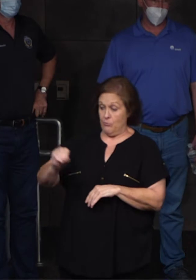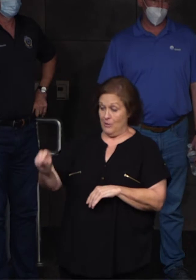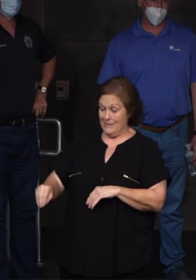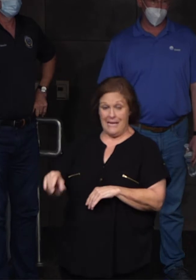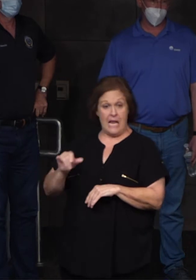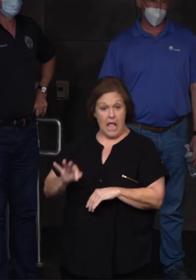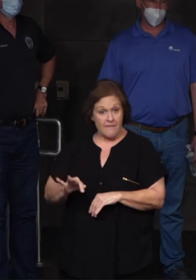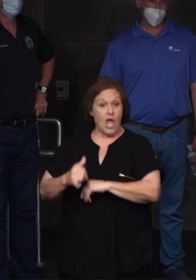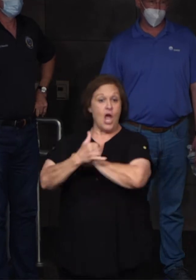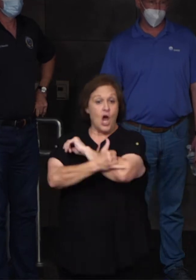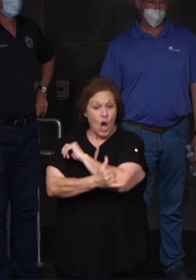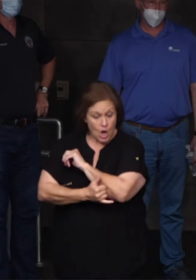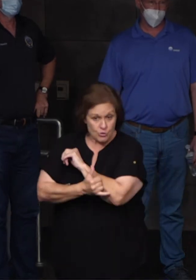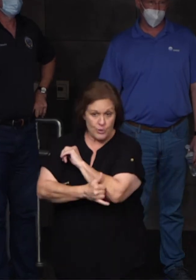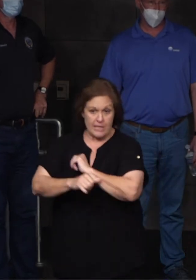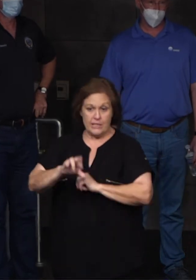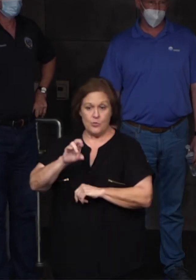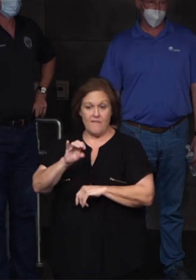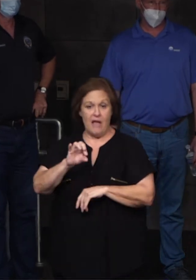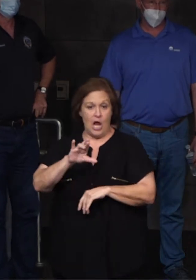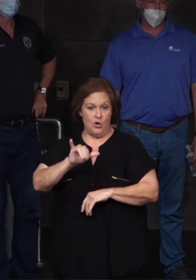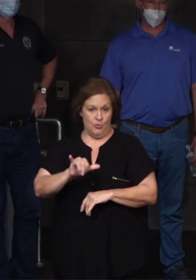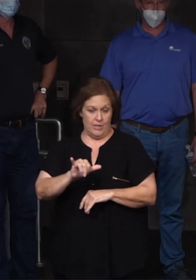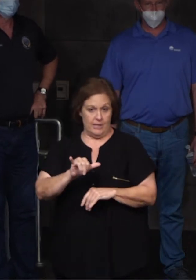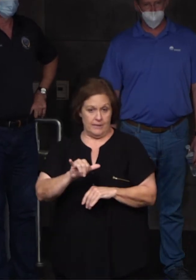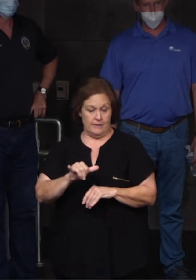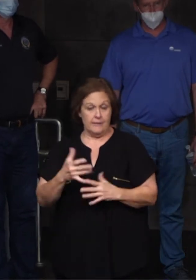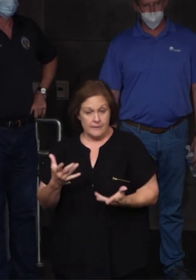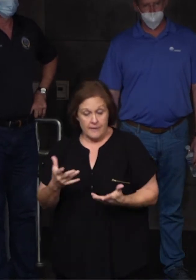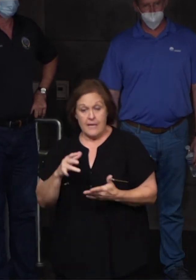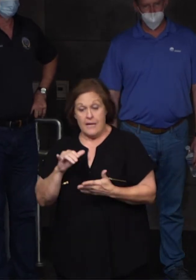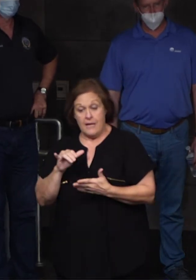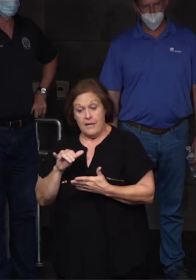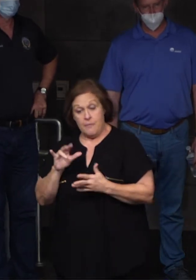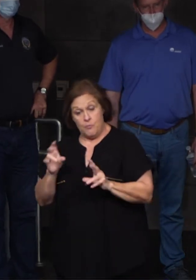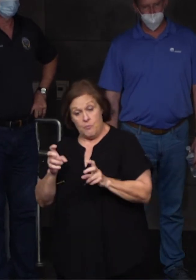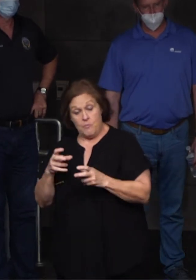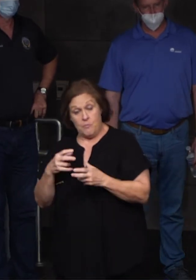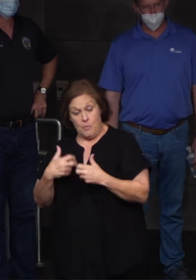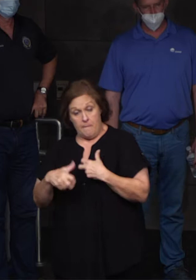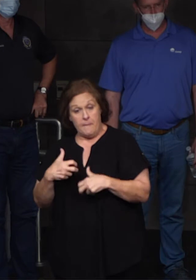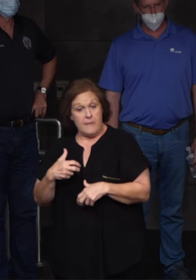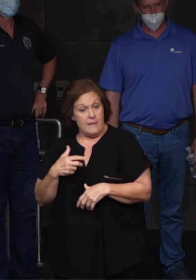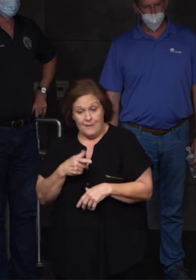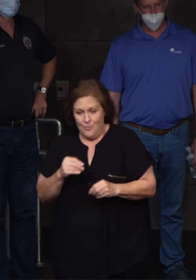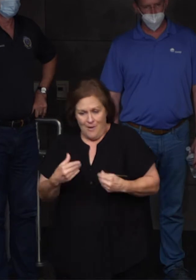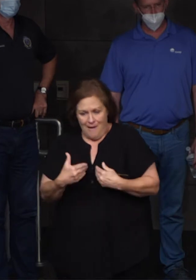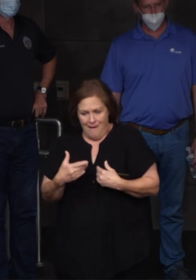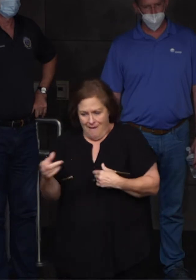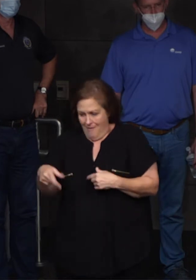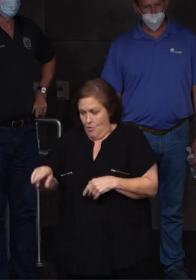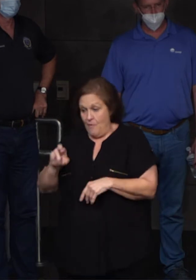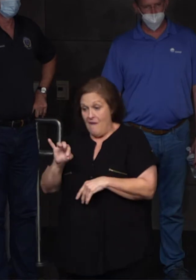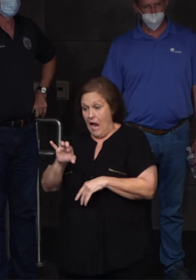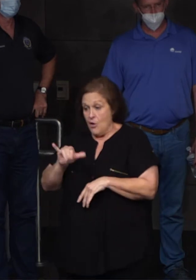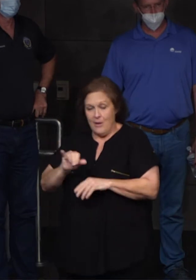of the country's refining capacities. So the issue there is that refineries don't have electricity either.